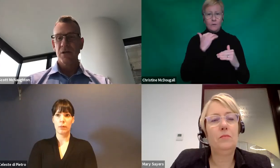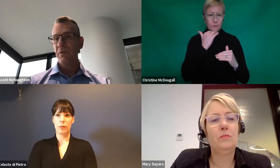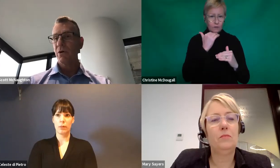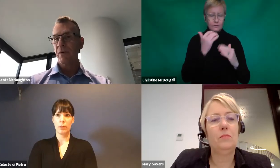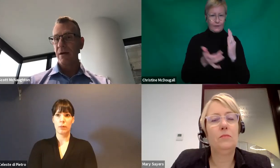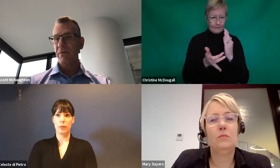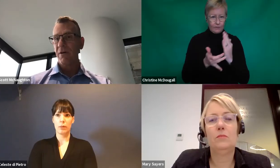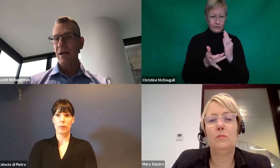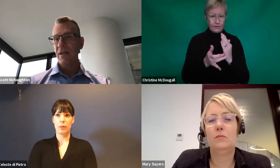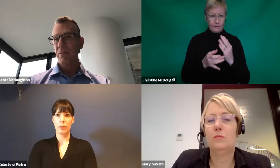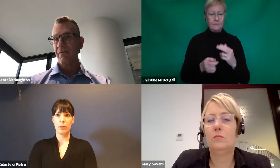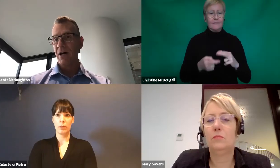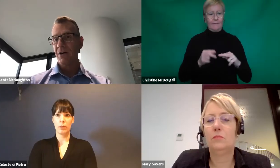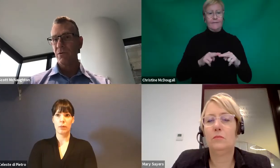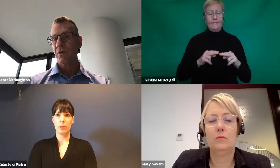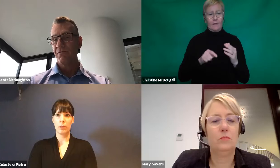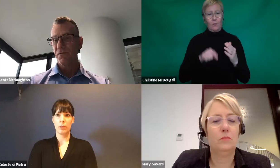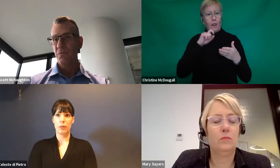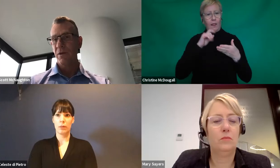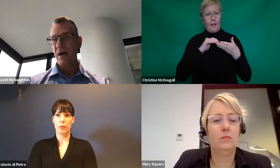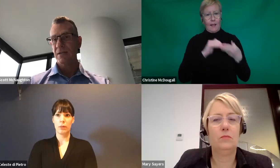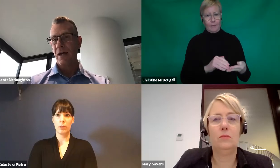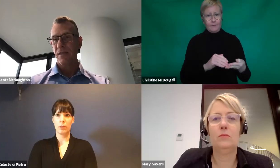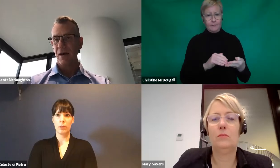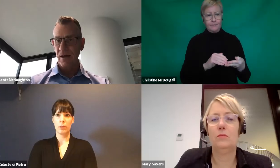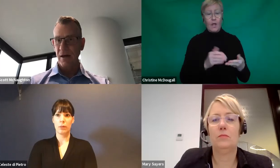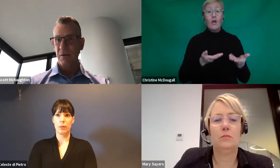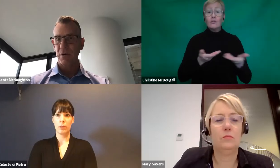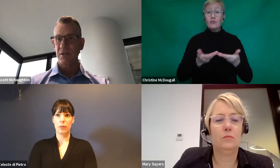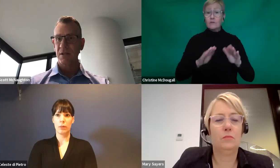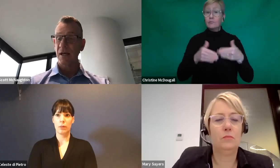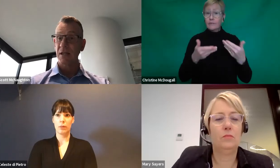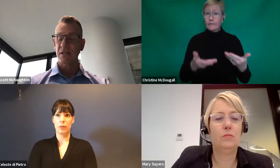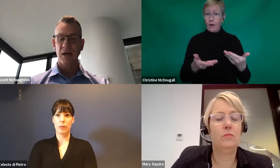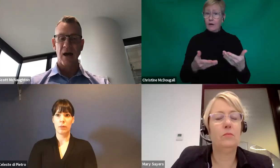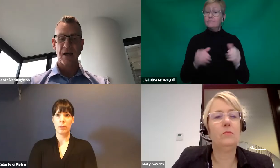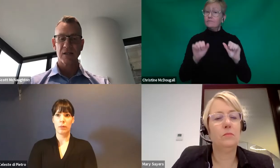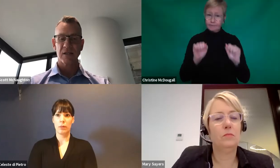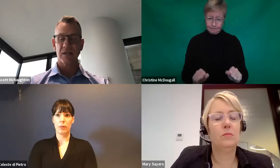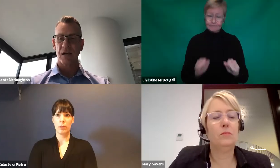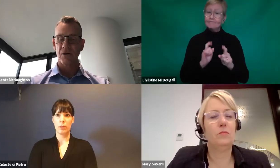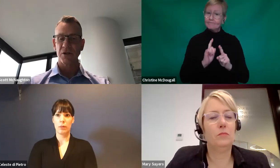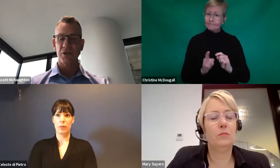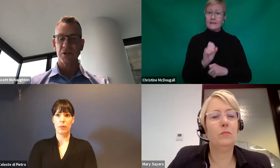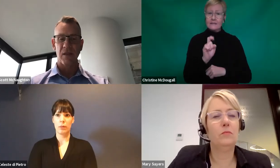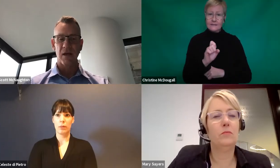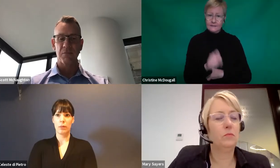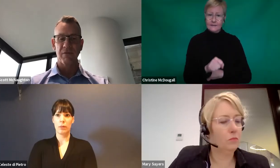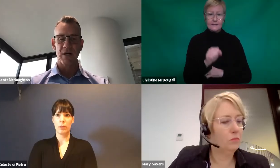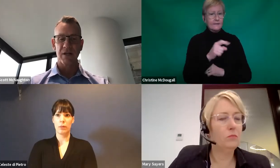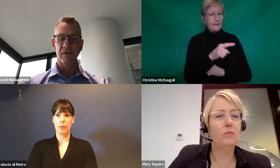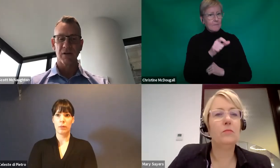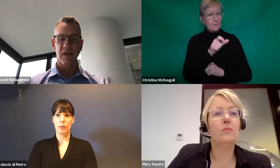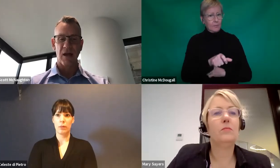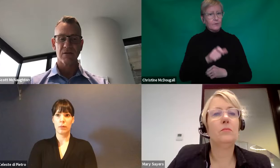So people will look at their provider, their provider will confirm with us that the person needs access to this technology and their